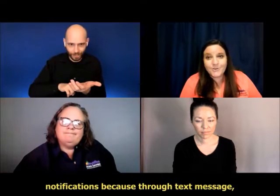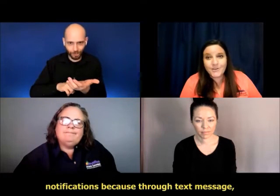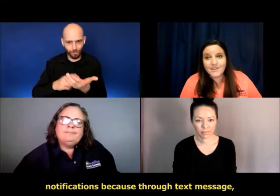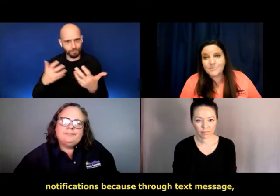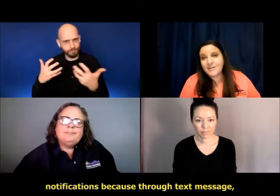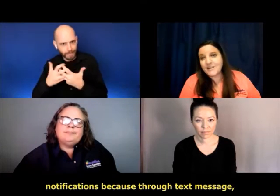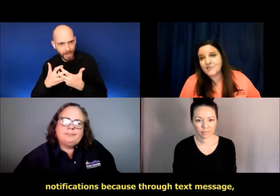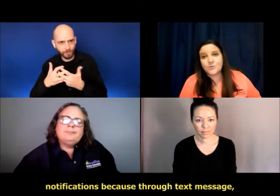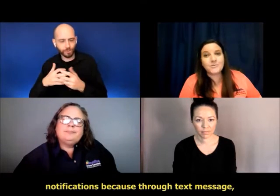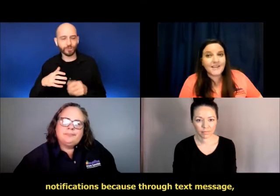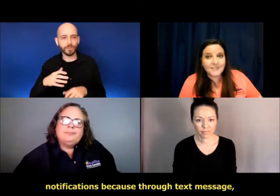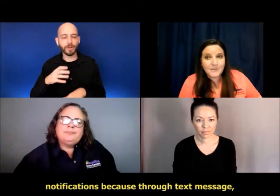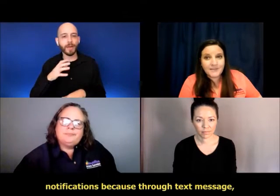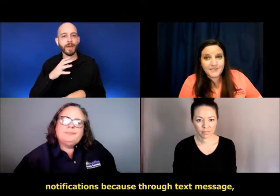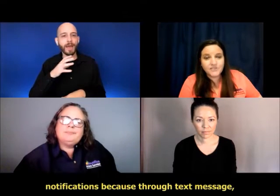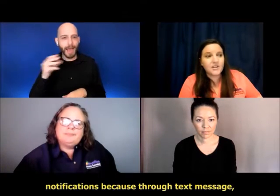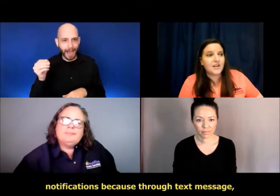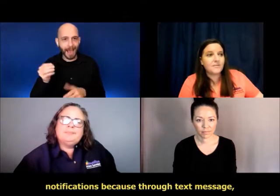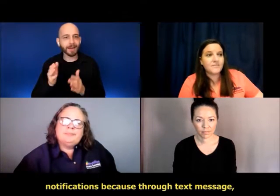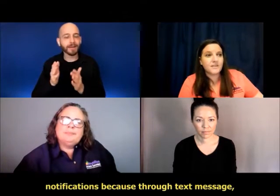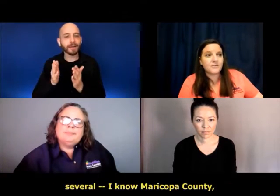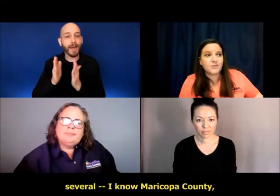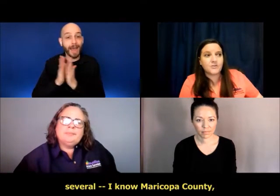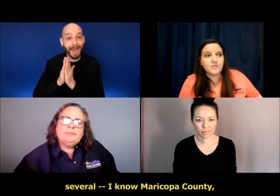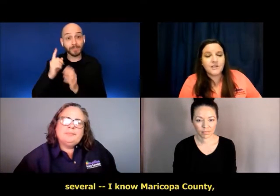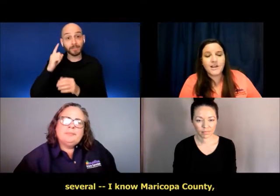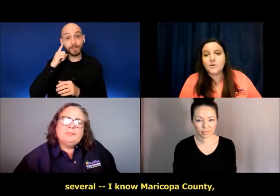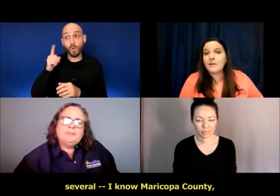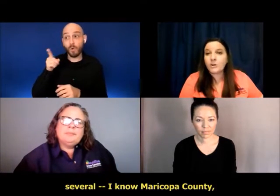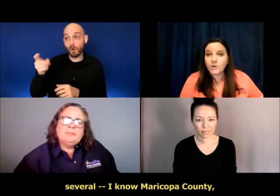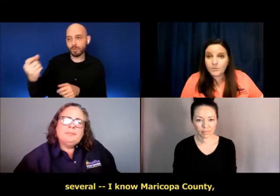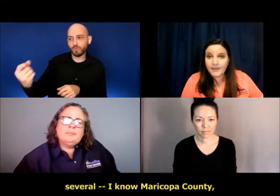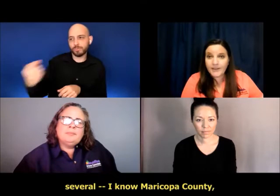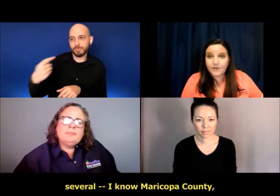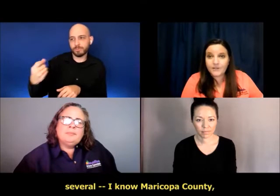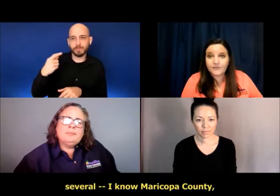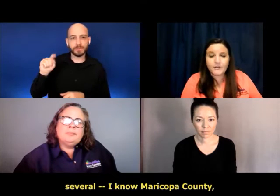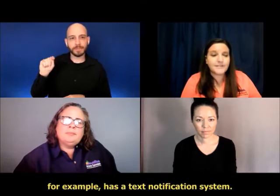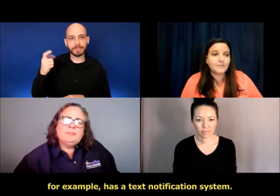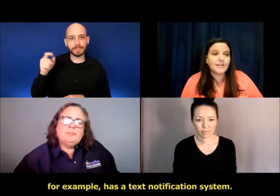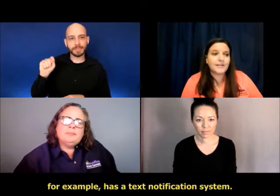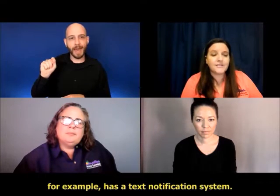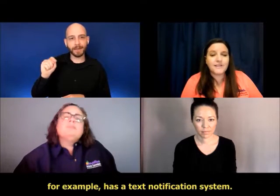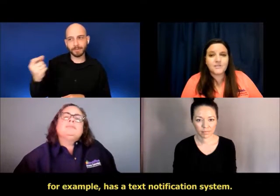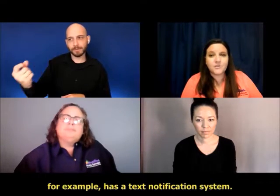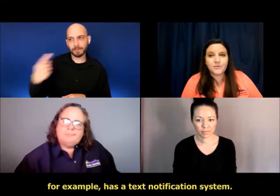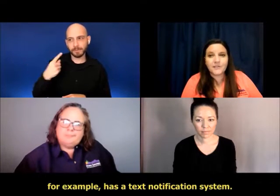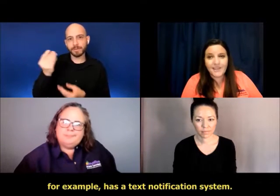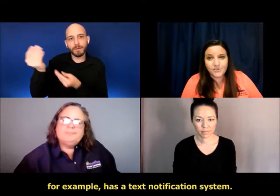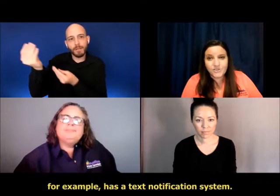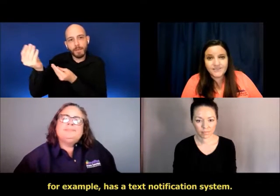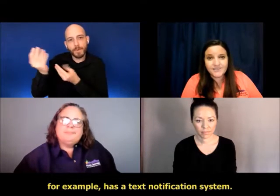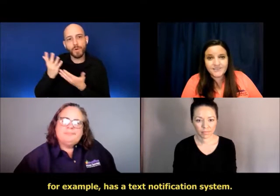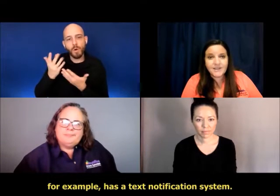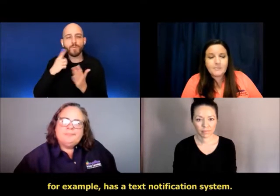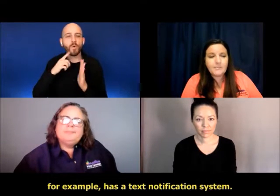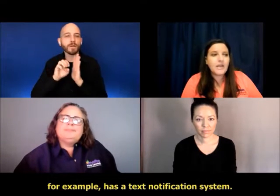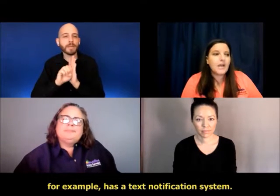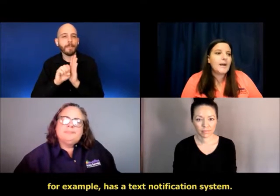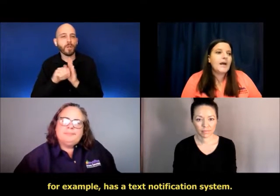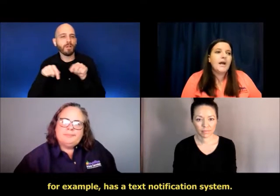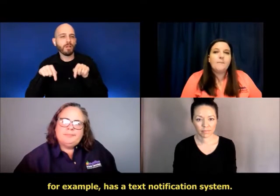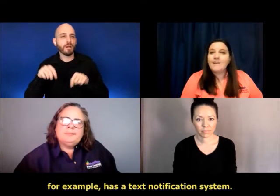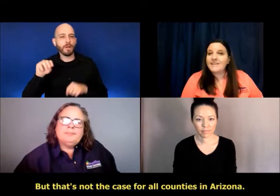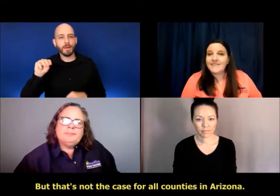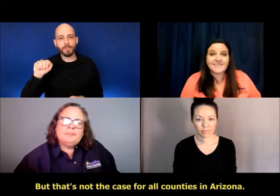notifications because through text message, um, several, I know Maricopa County, for example, has a text notification system,